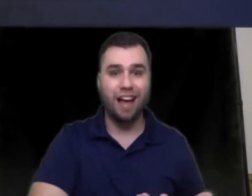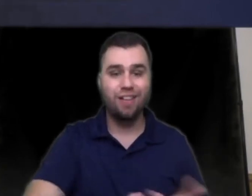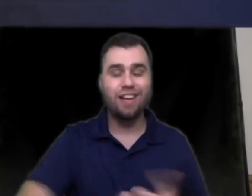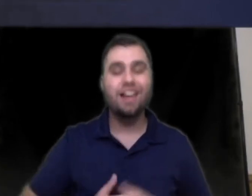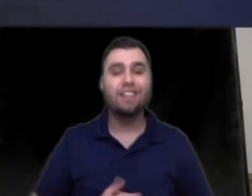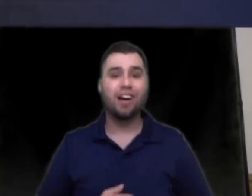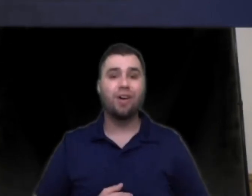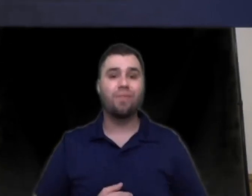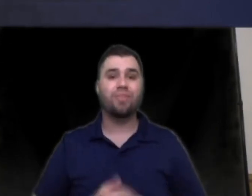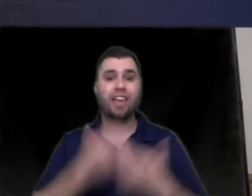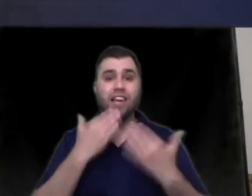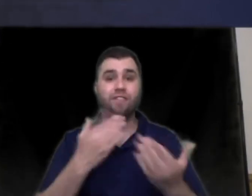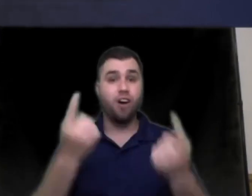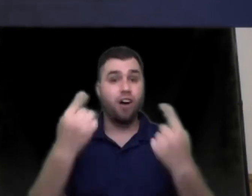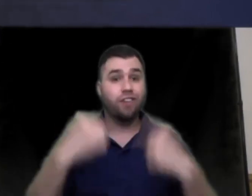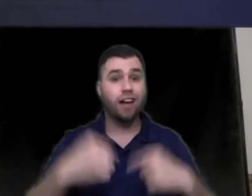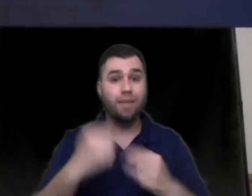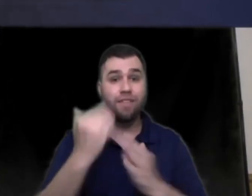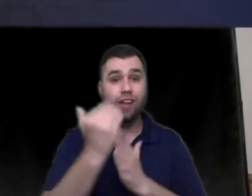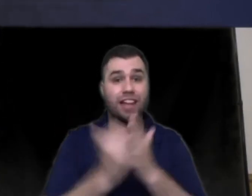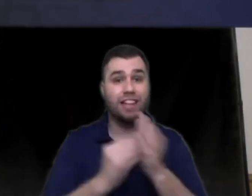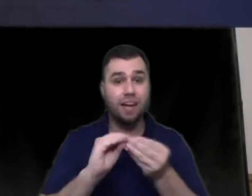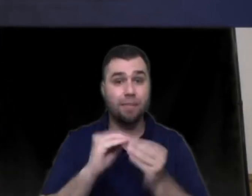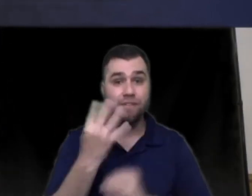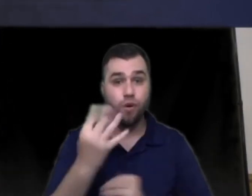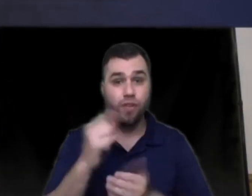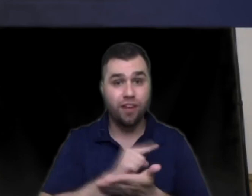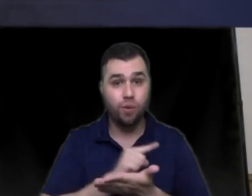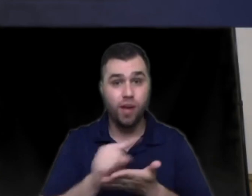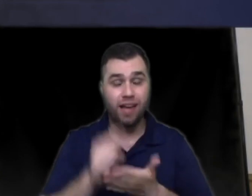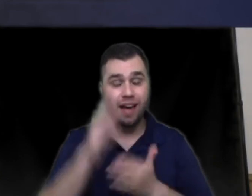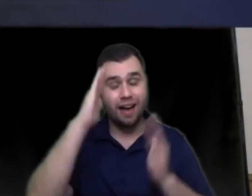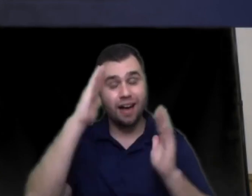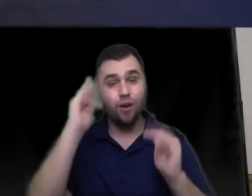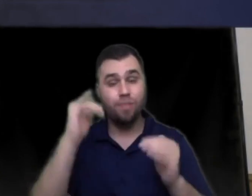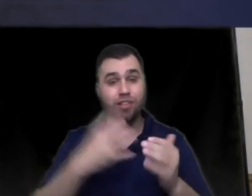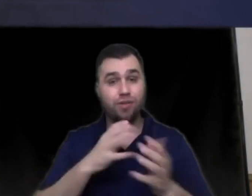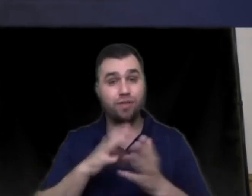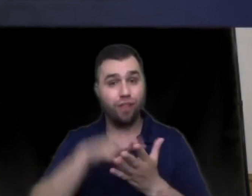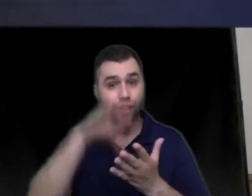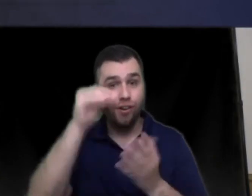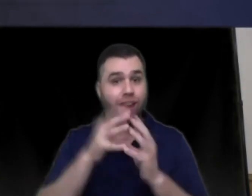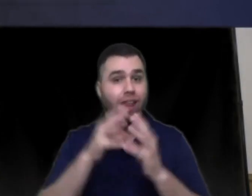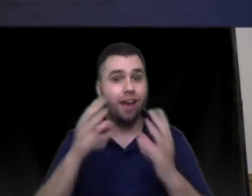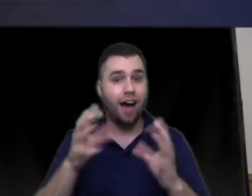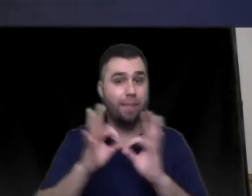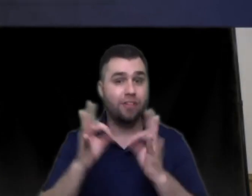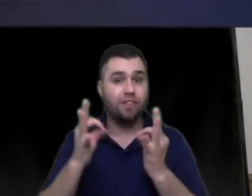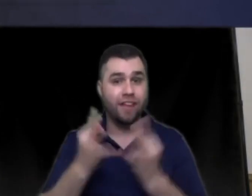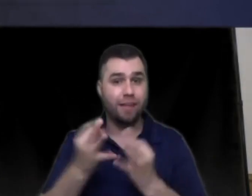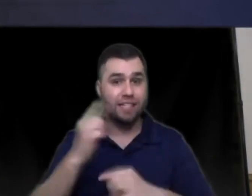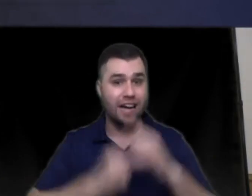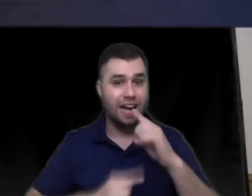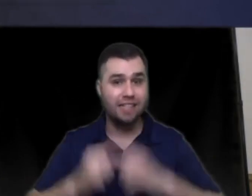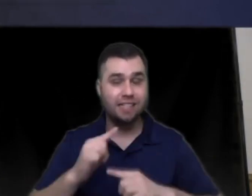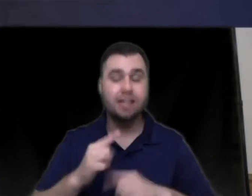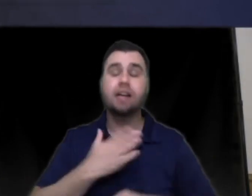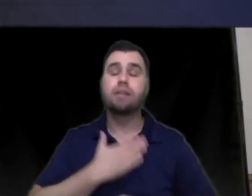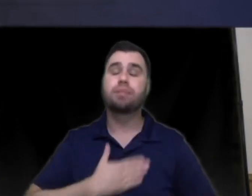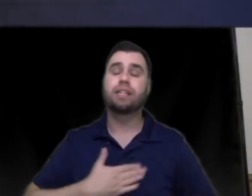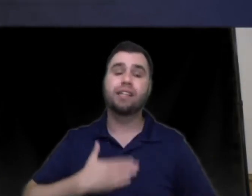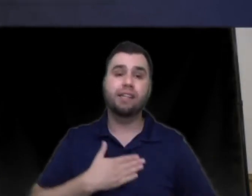now so thank you for all for coming for lesson number four this week i hope that you learned a lot about your family signs